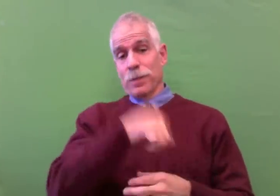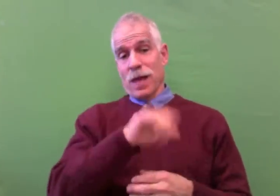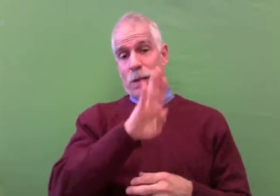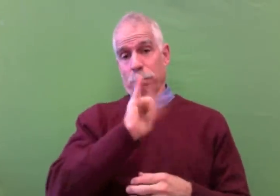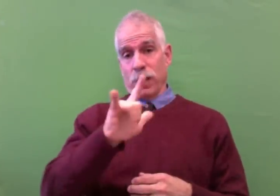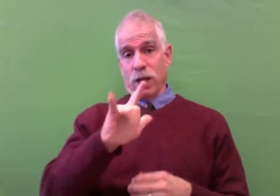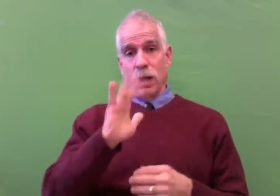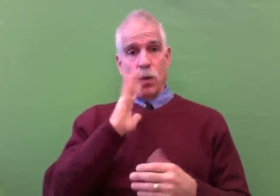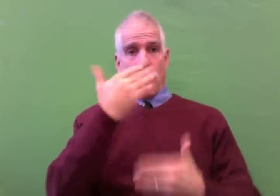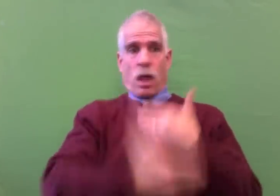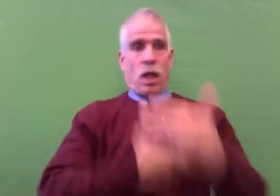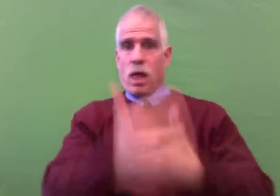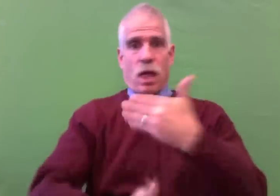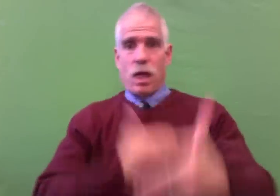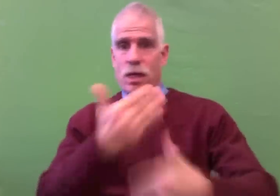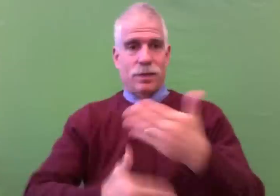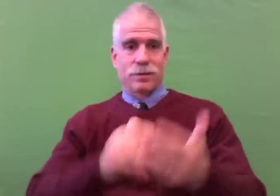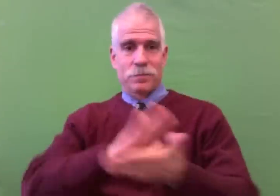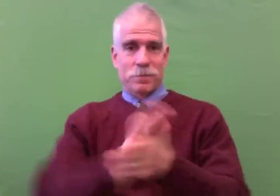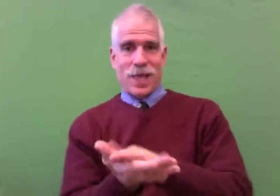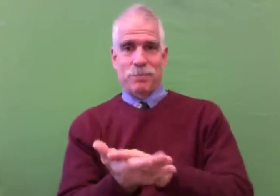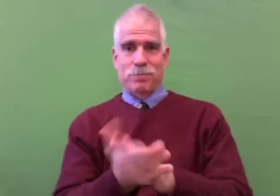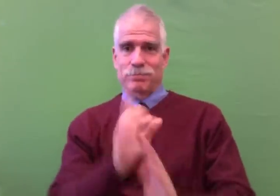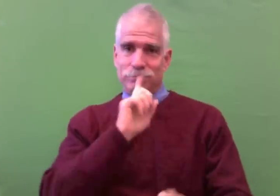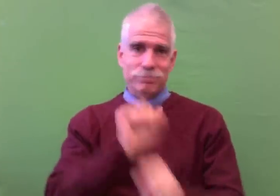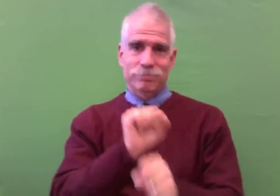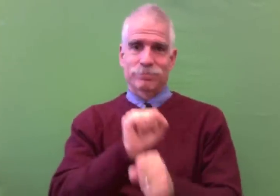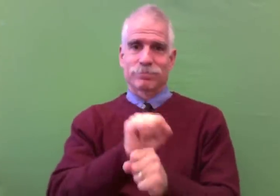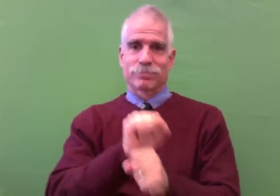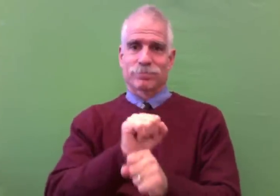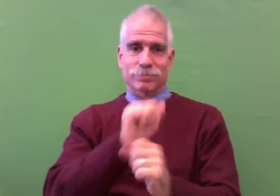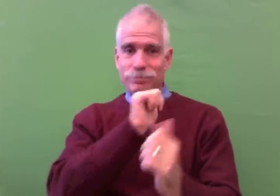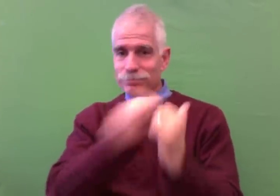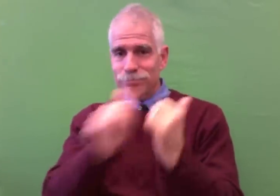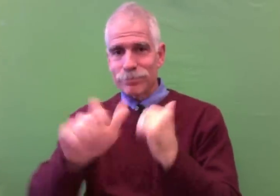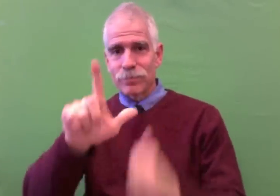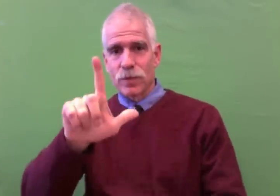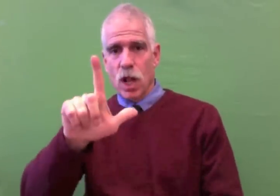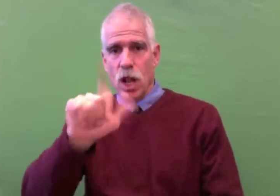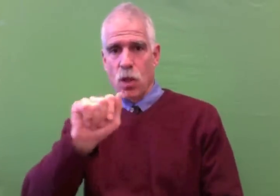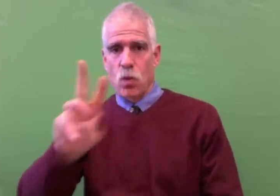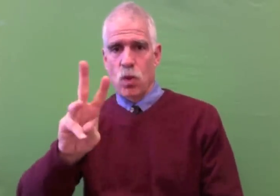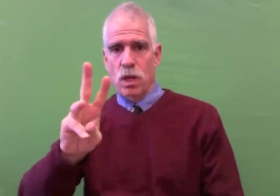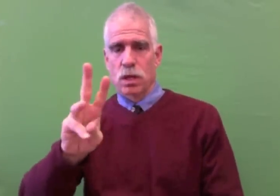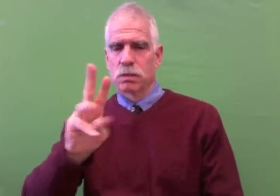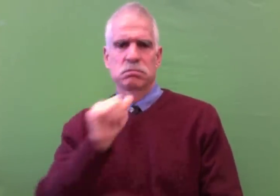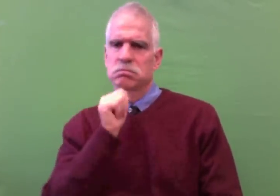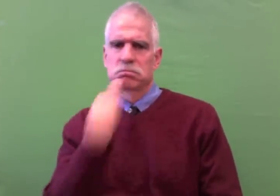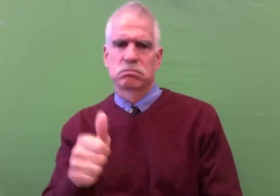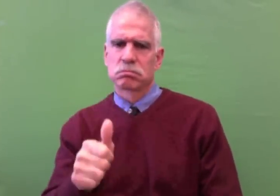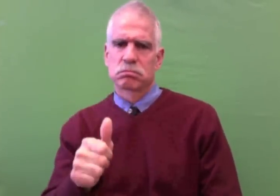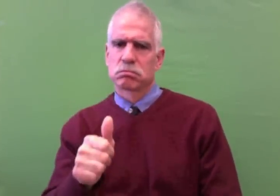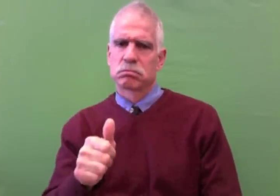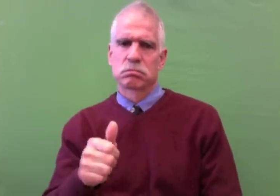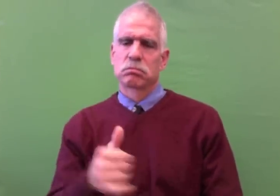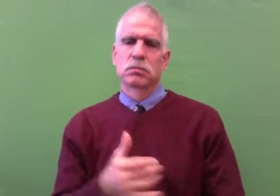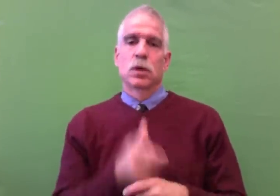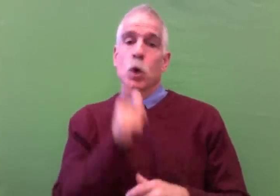We have expectation, of course, that the bill might not become